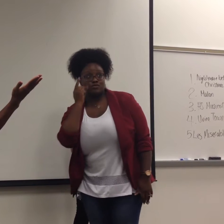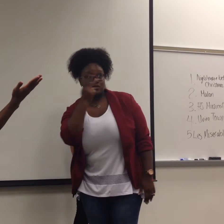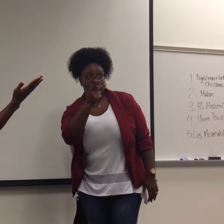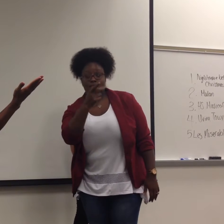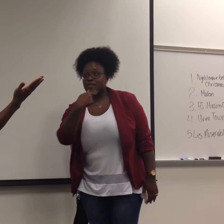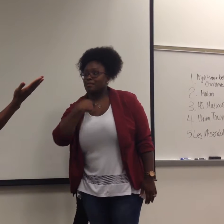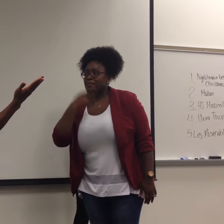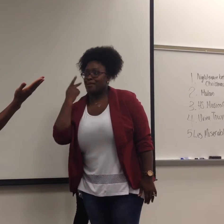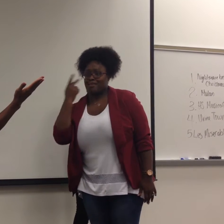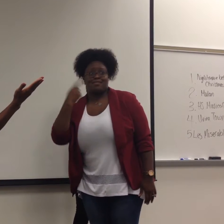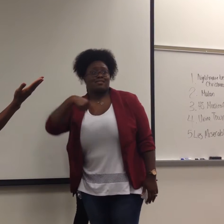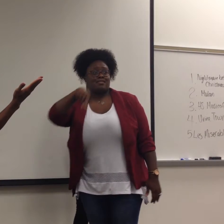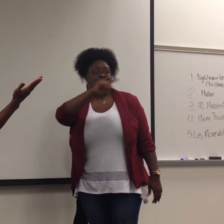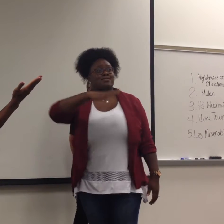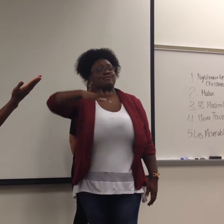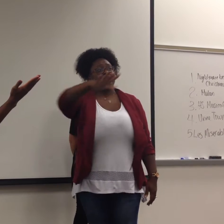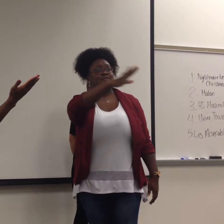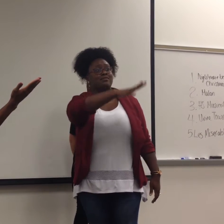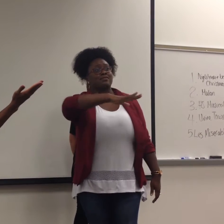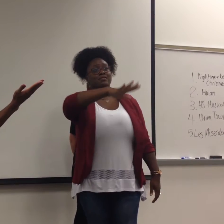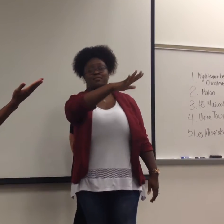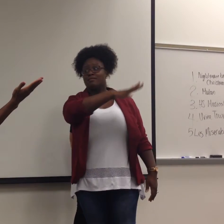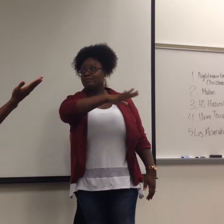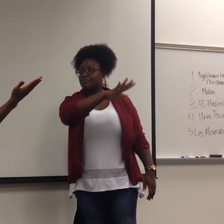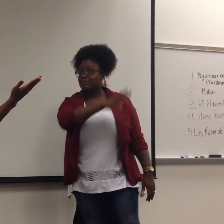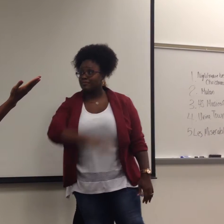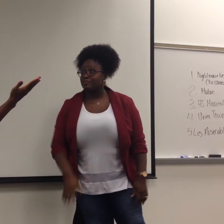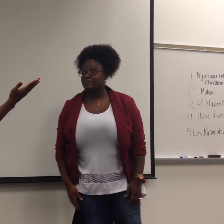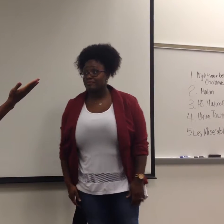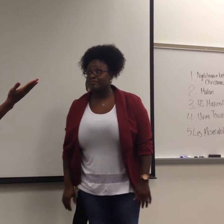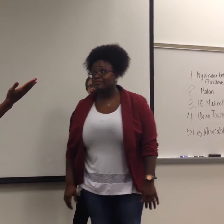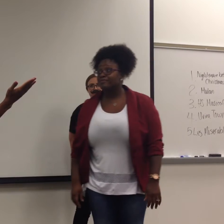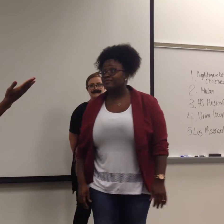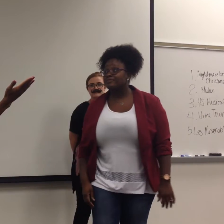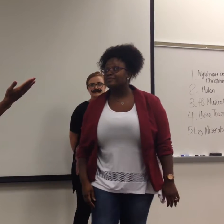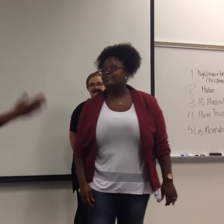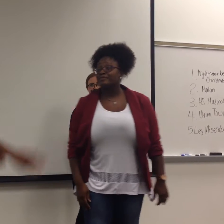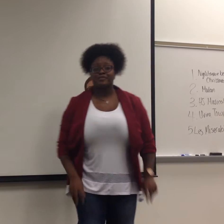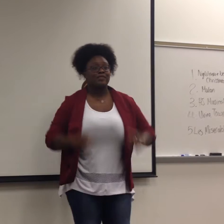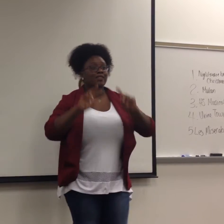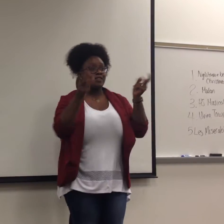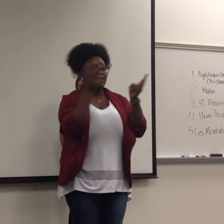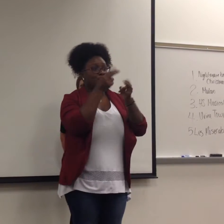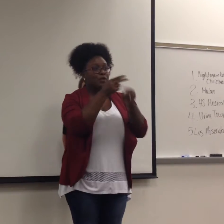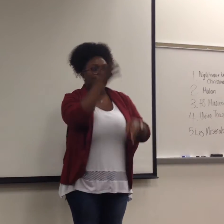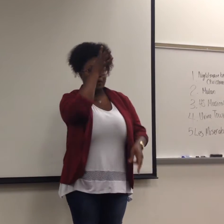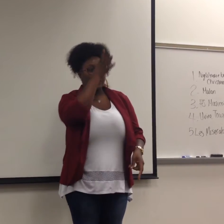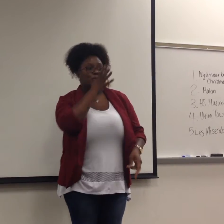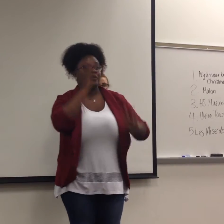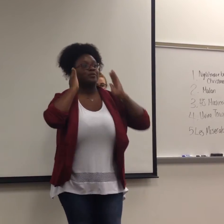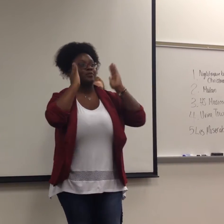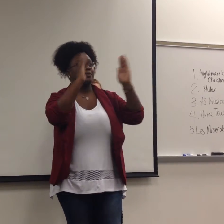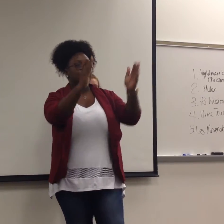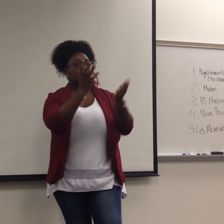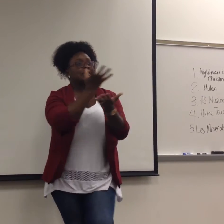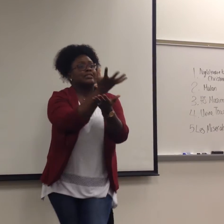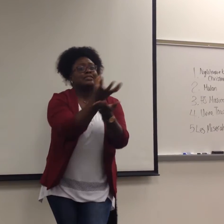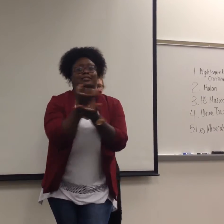you see them, I do I see them everywhere Our little bunny had a cold moon